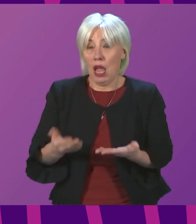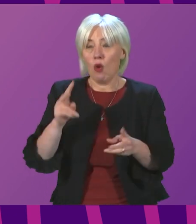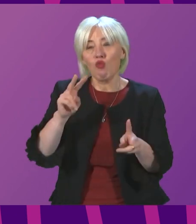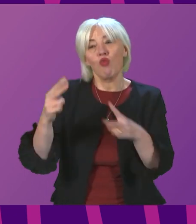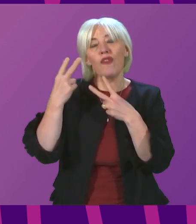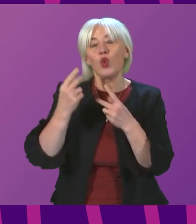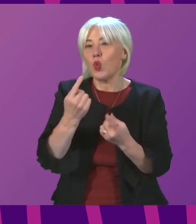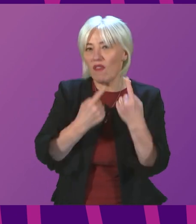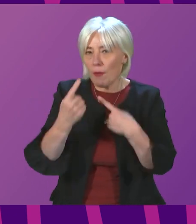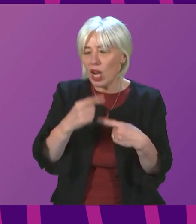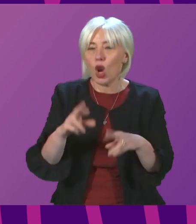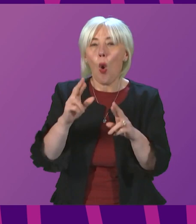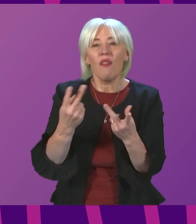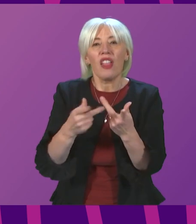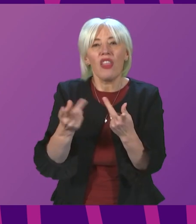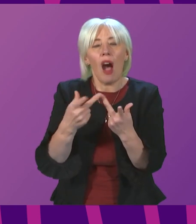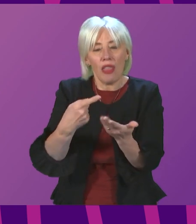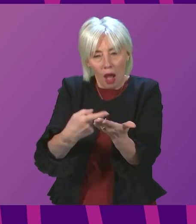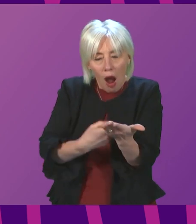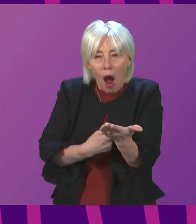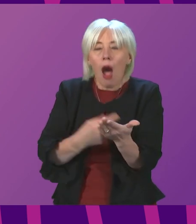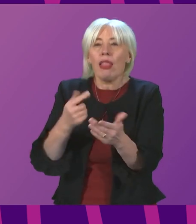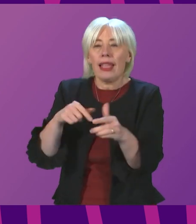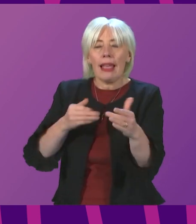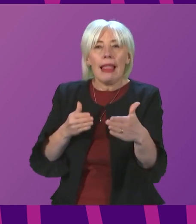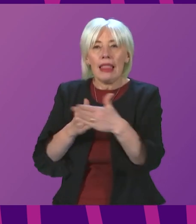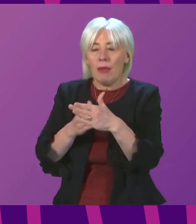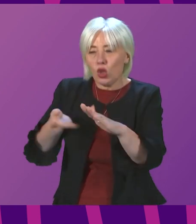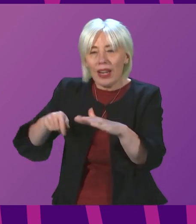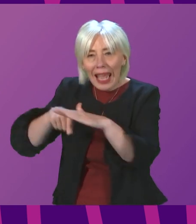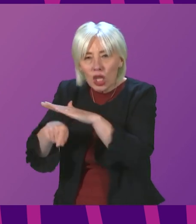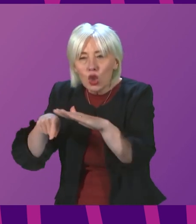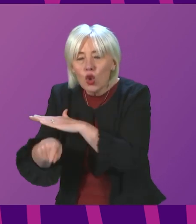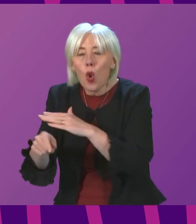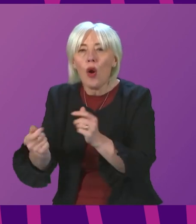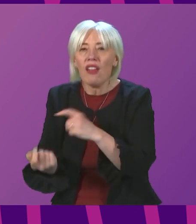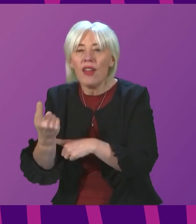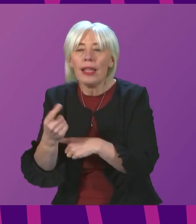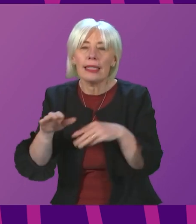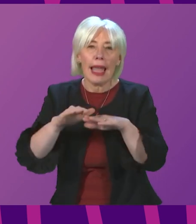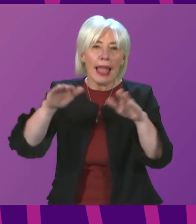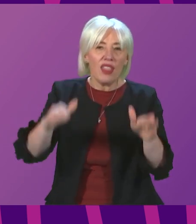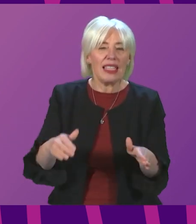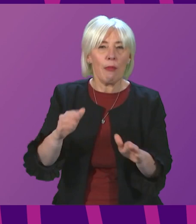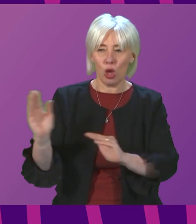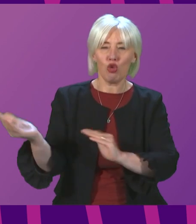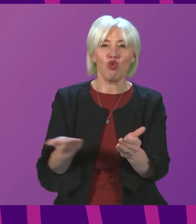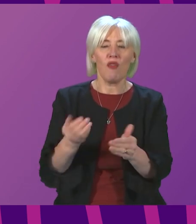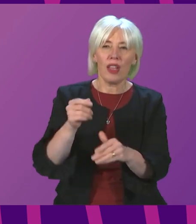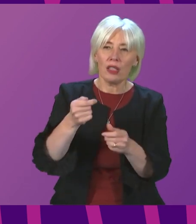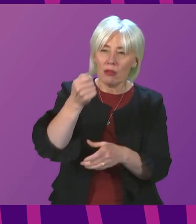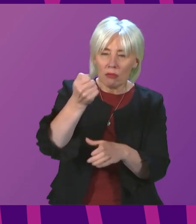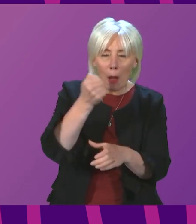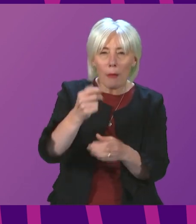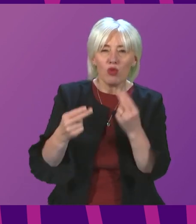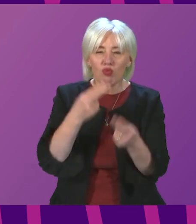us to lift the other protective measures limits on indoor live events, table service and hospitality and distancing in indoor public